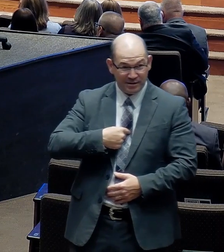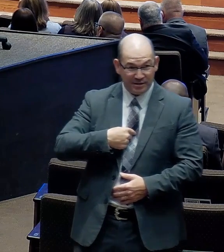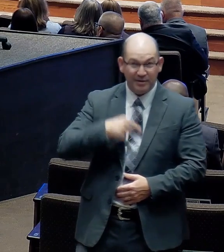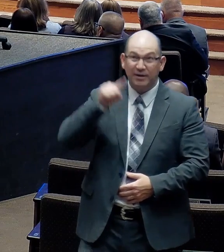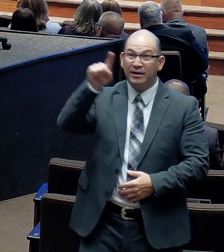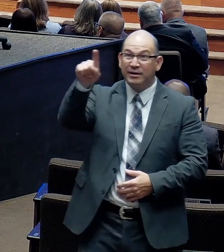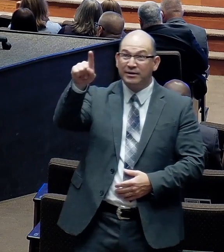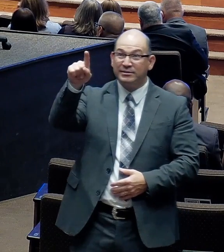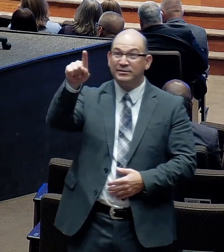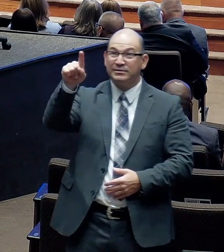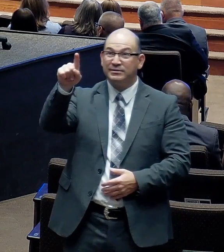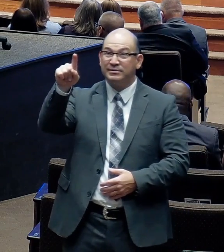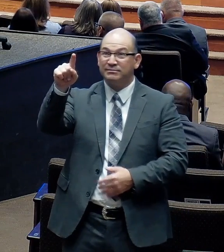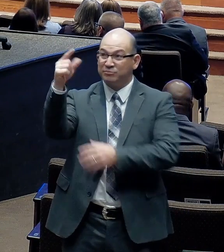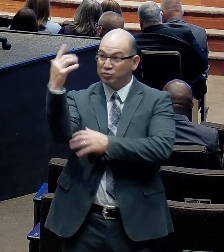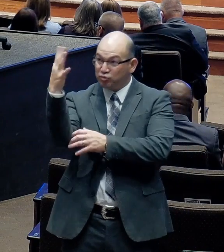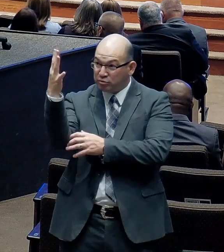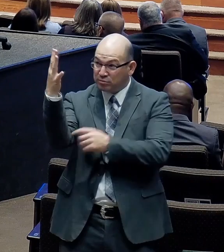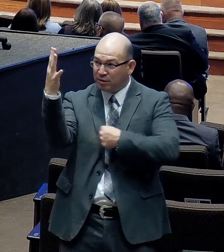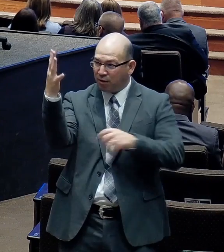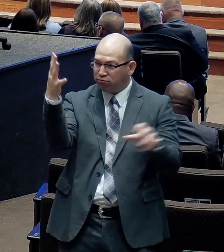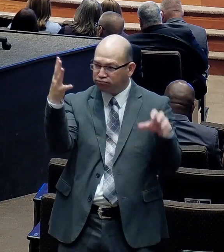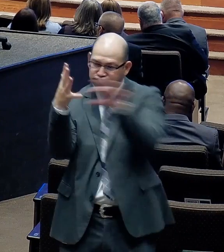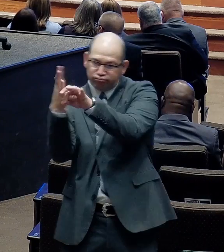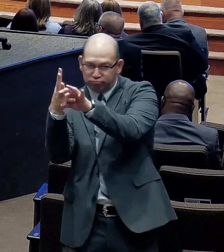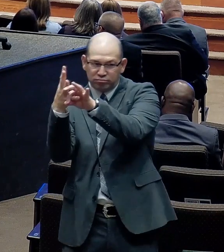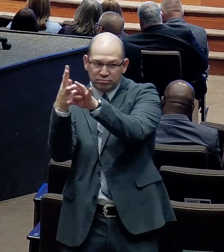He that abideth in me and I in him. The same bringeth forth much fruit.